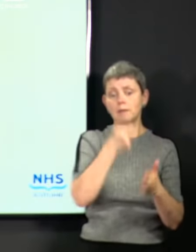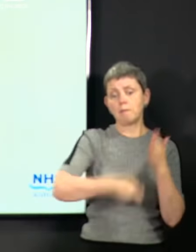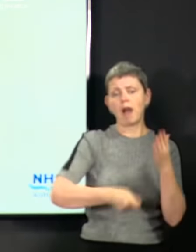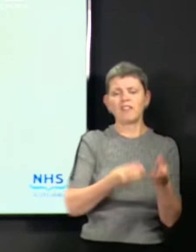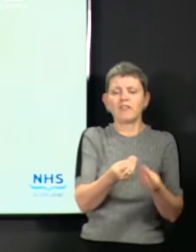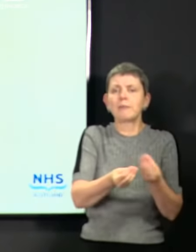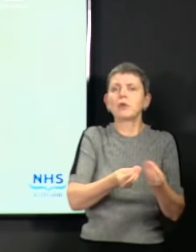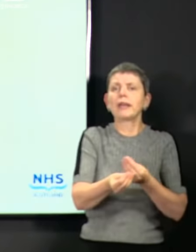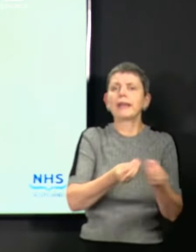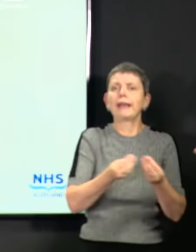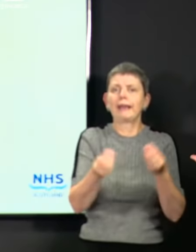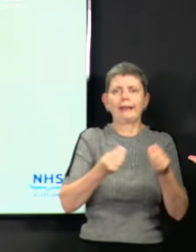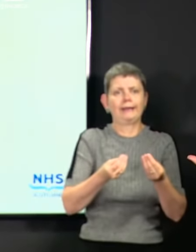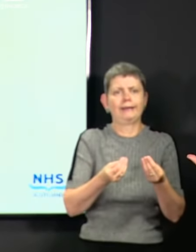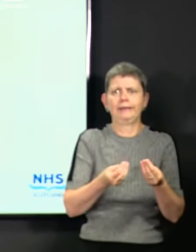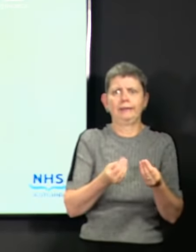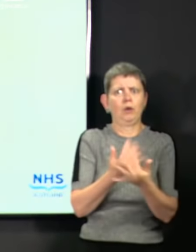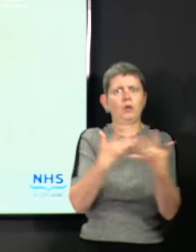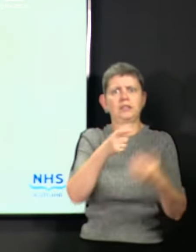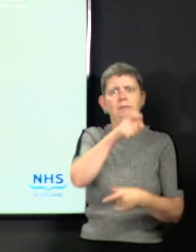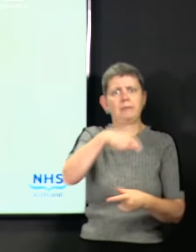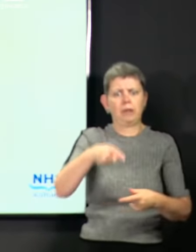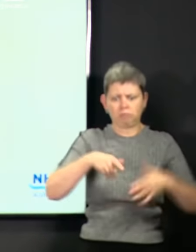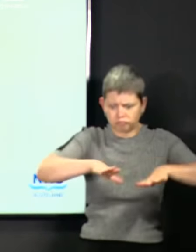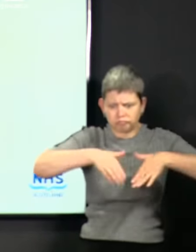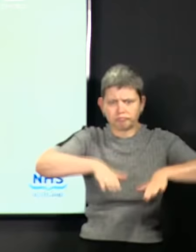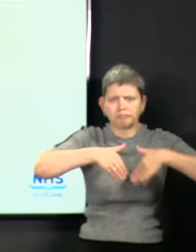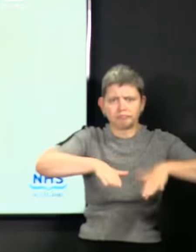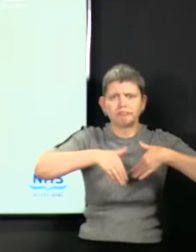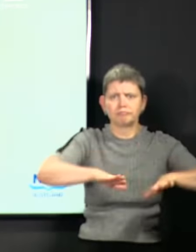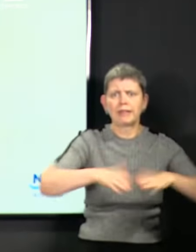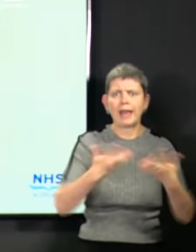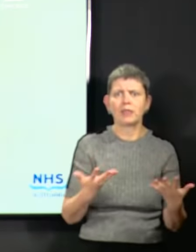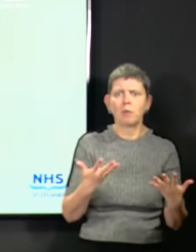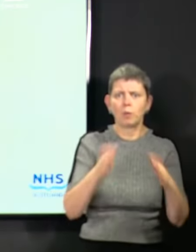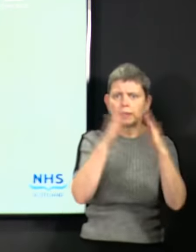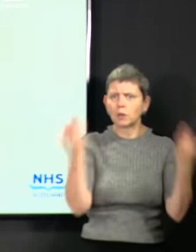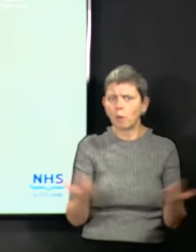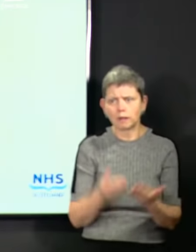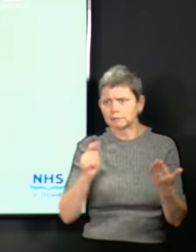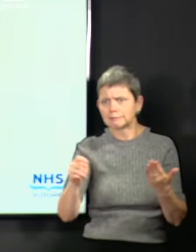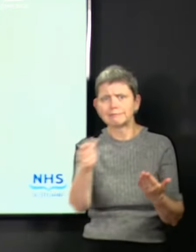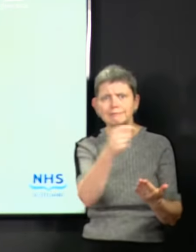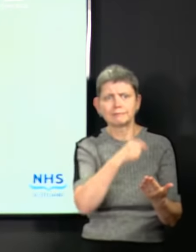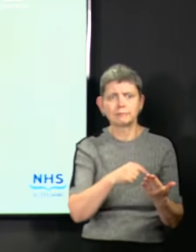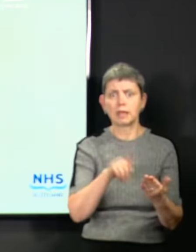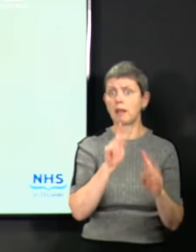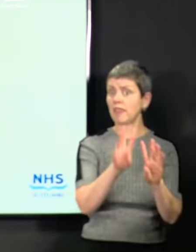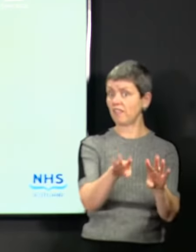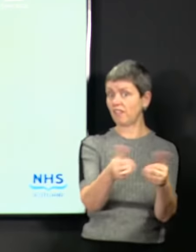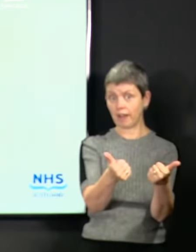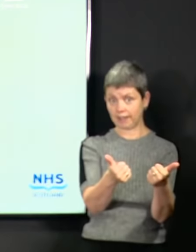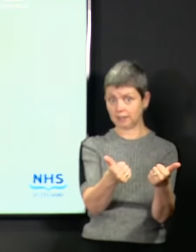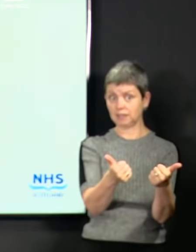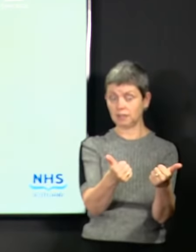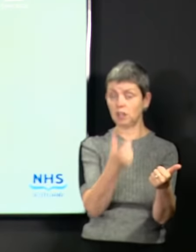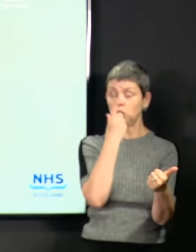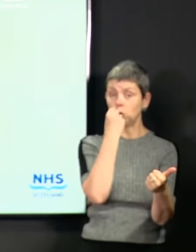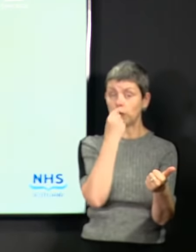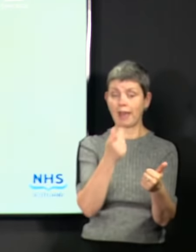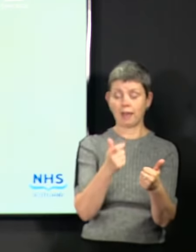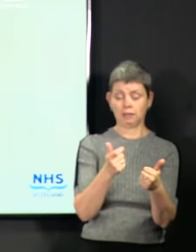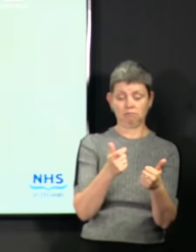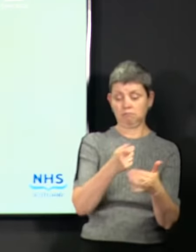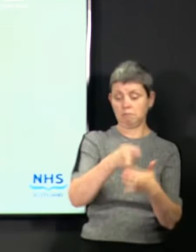coverings made by thousands and thousands of people around Scotland and around the world. And they are equally acceptable. You can now buy them